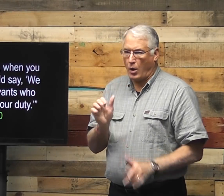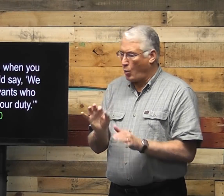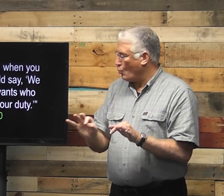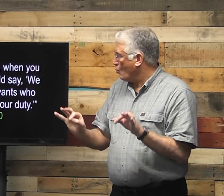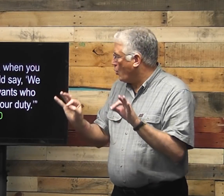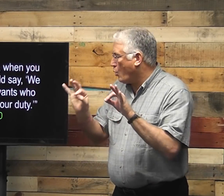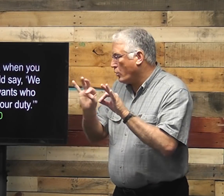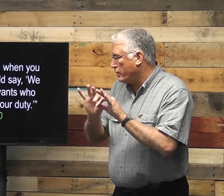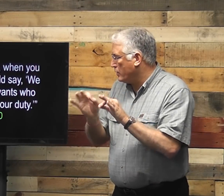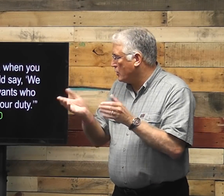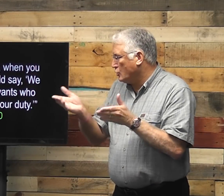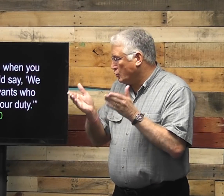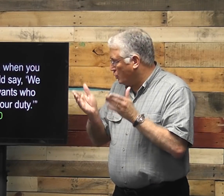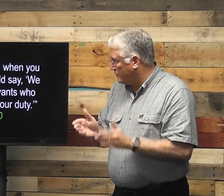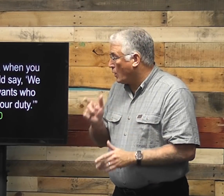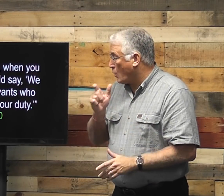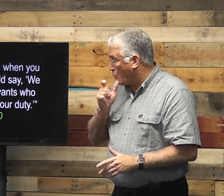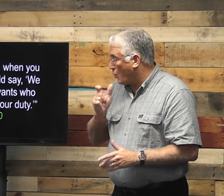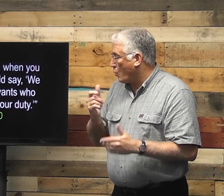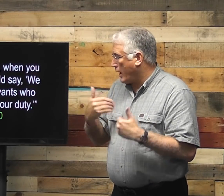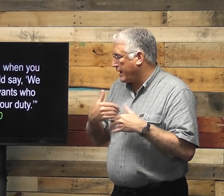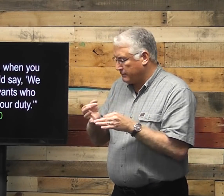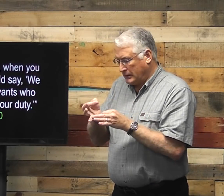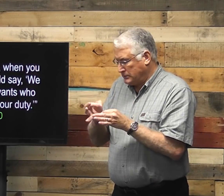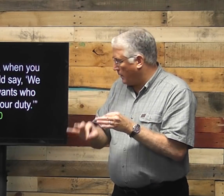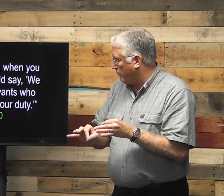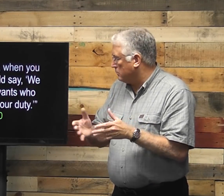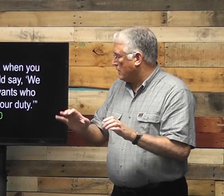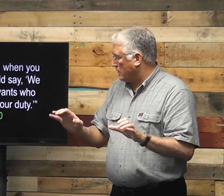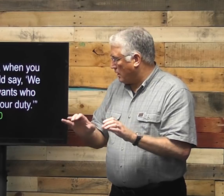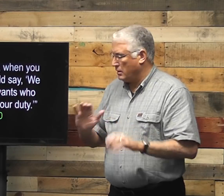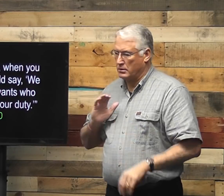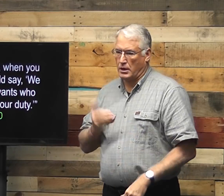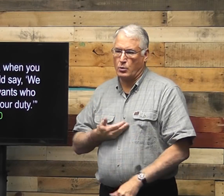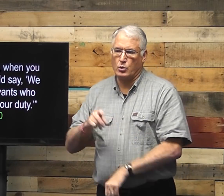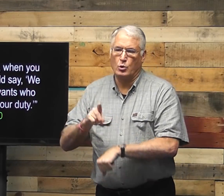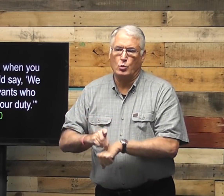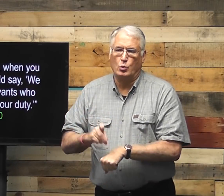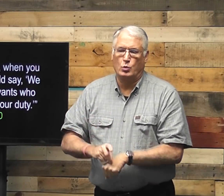not worthy servants who have simply done our duty.